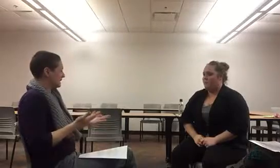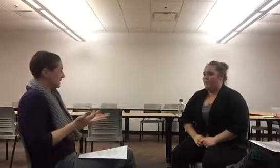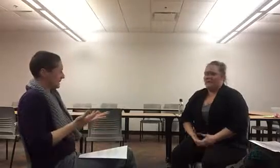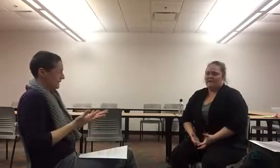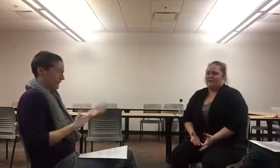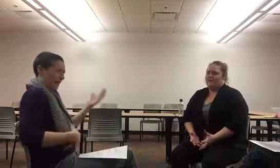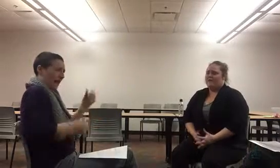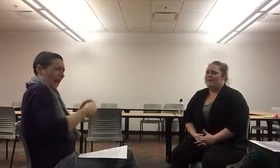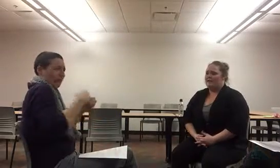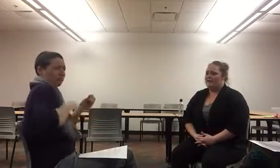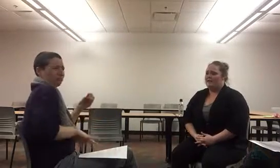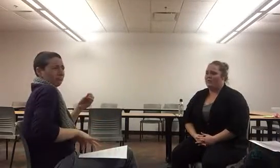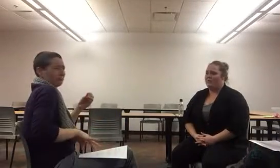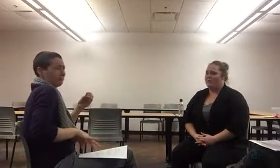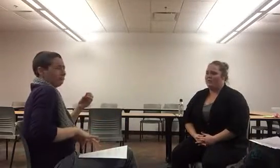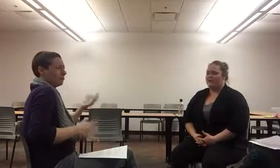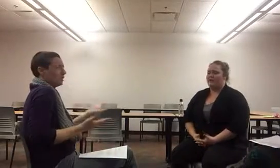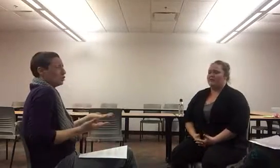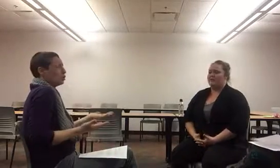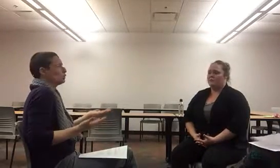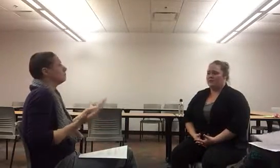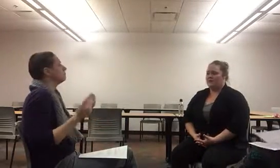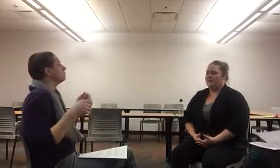And it's just amazing that they've all moved here. It's such a benefit.